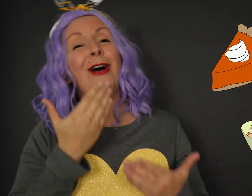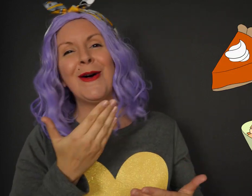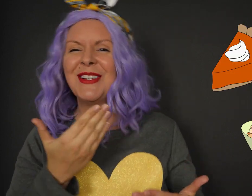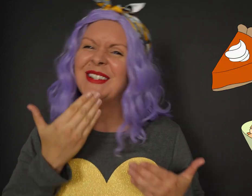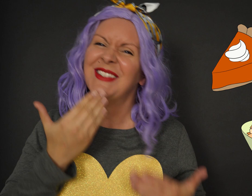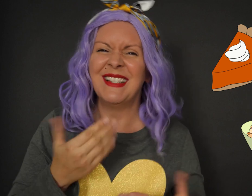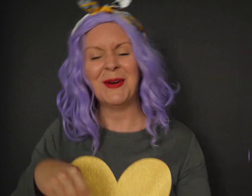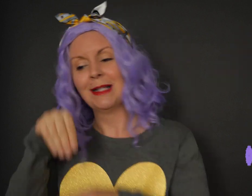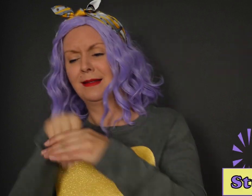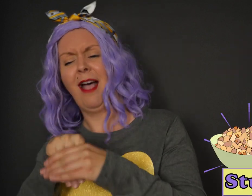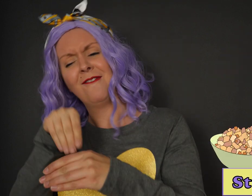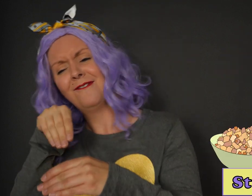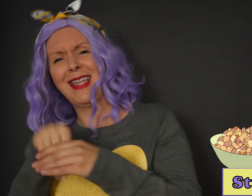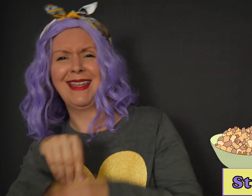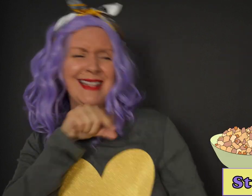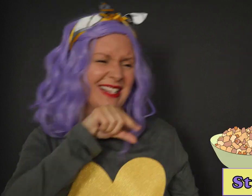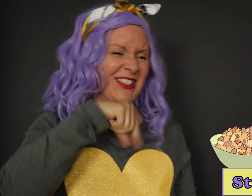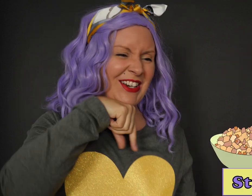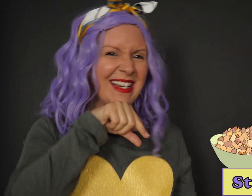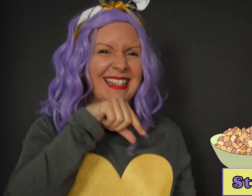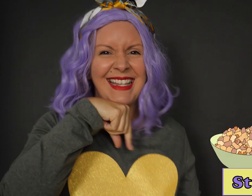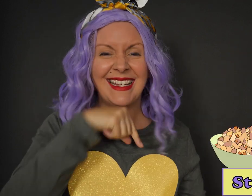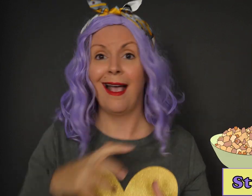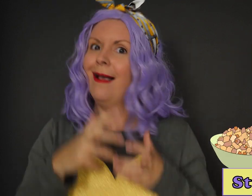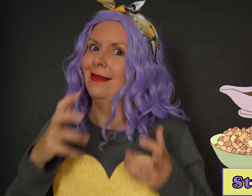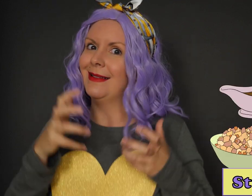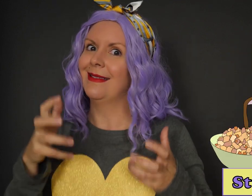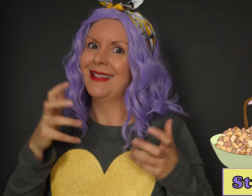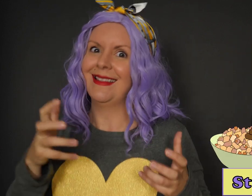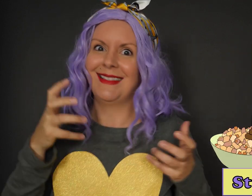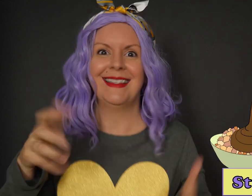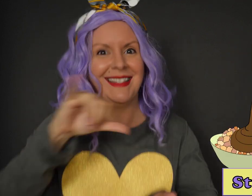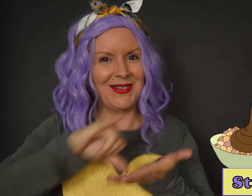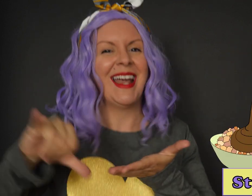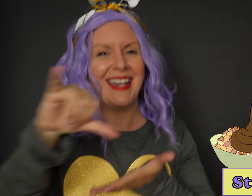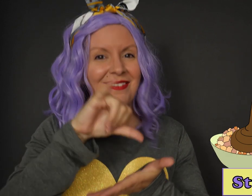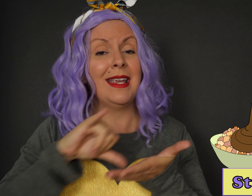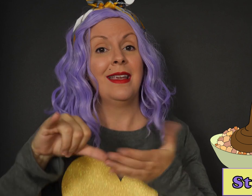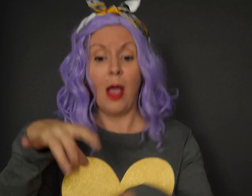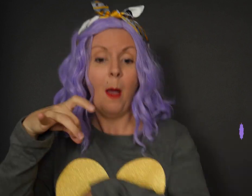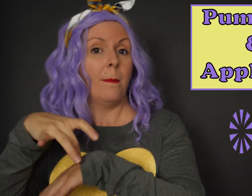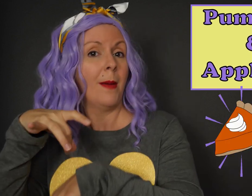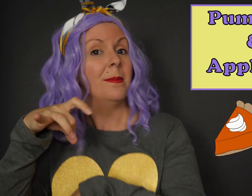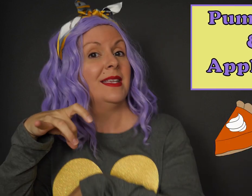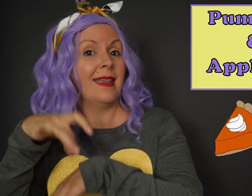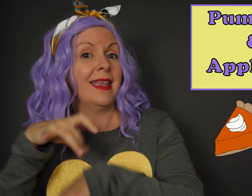all you do. Stuffing and turkey. Lots and lots and lots and lots of gravy. Pumpkin